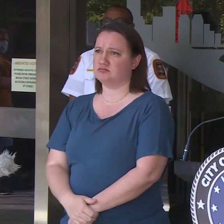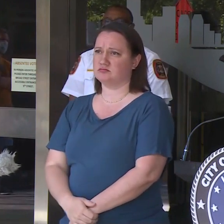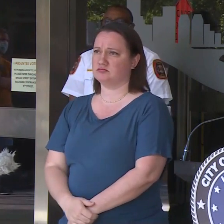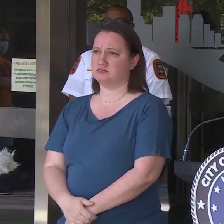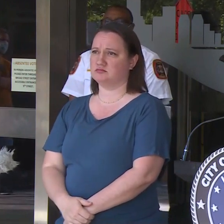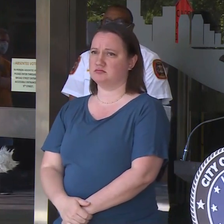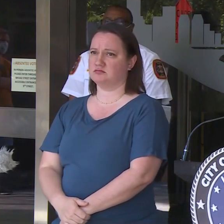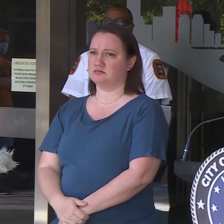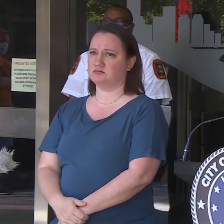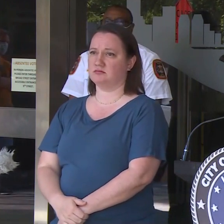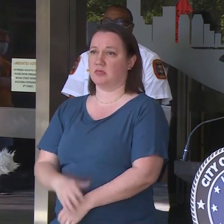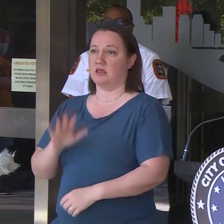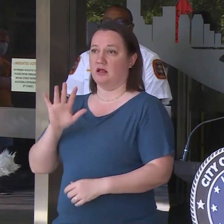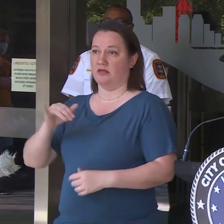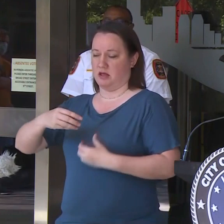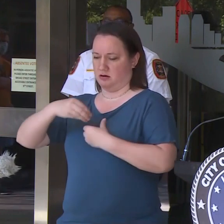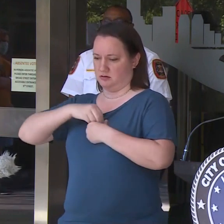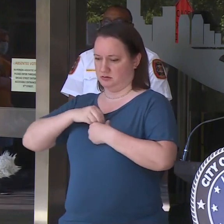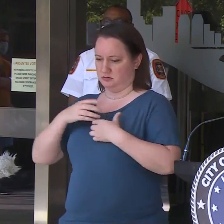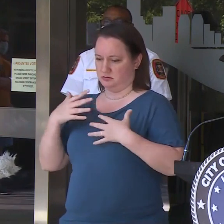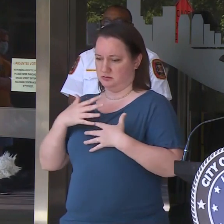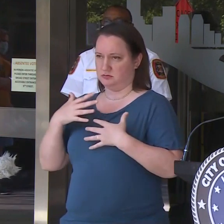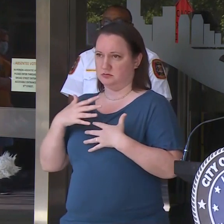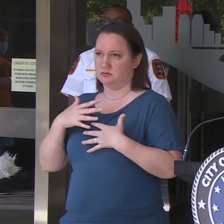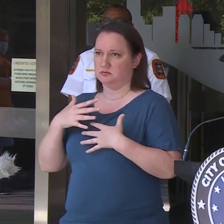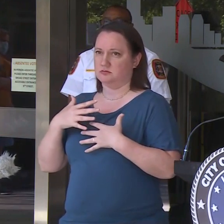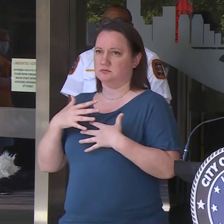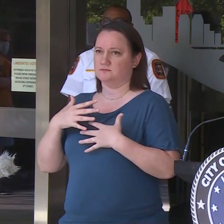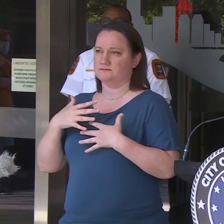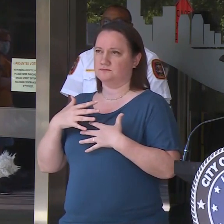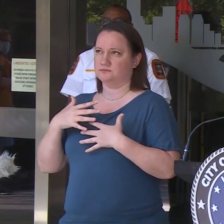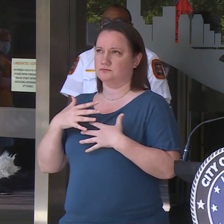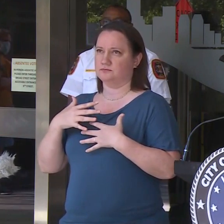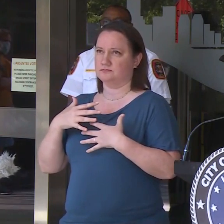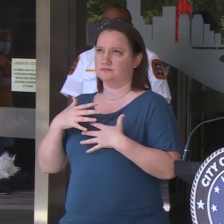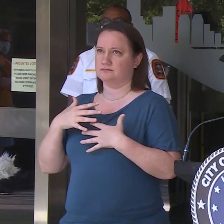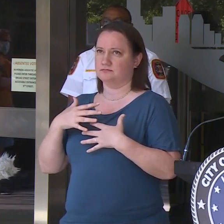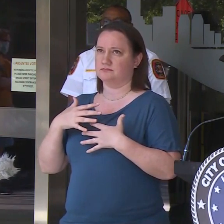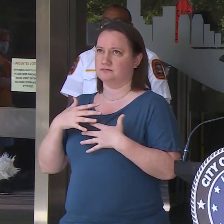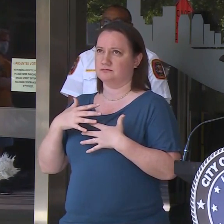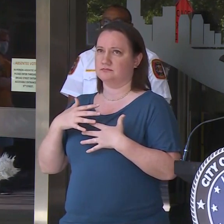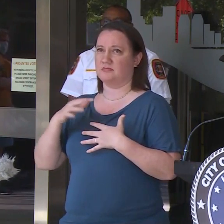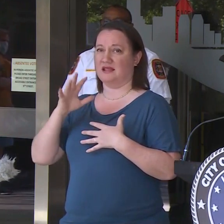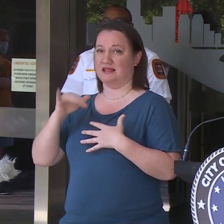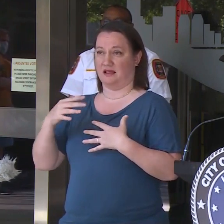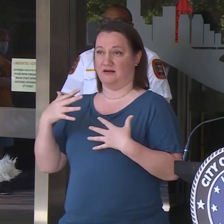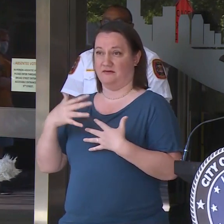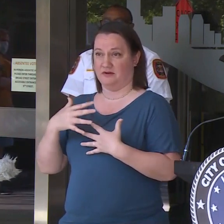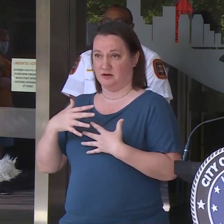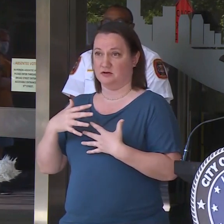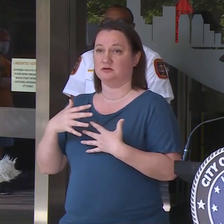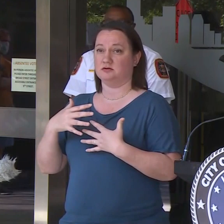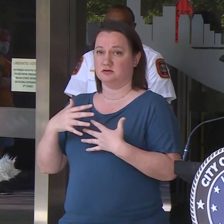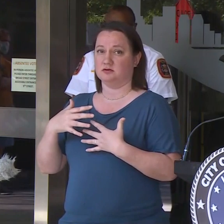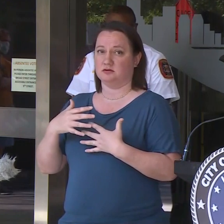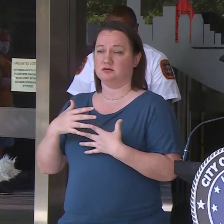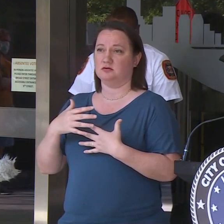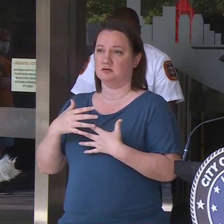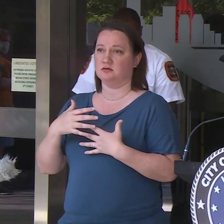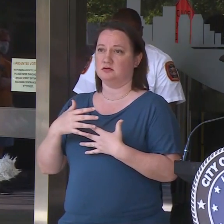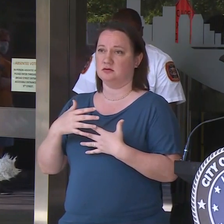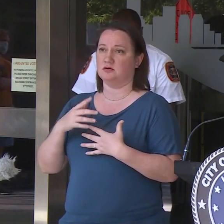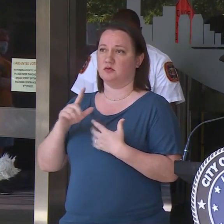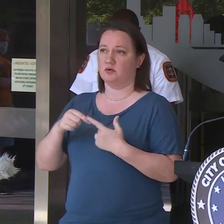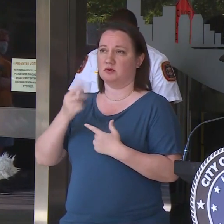shouldn't. That fear is what we saw when there was a knee